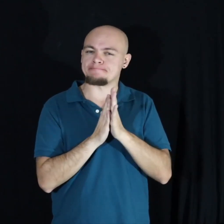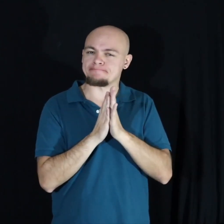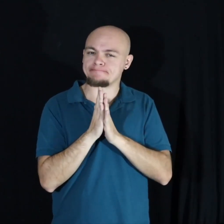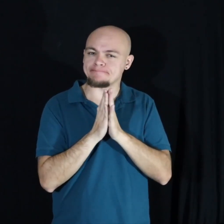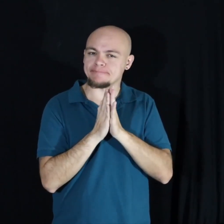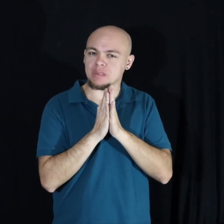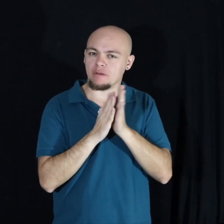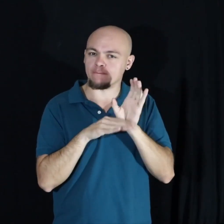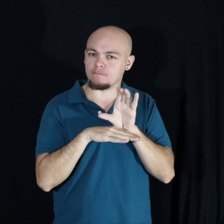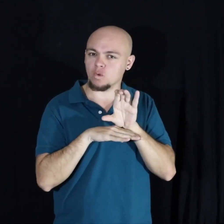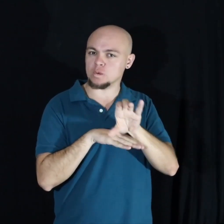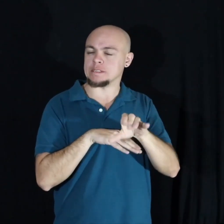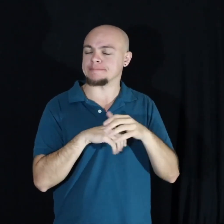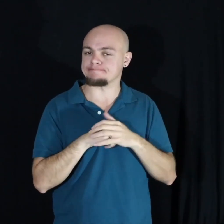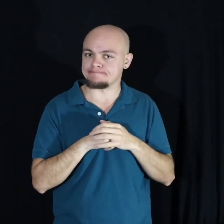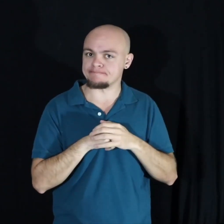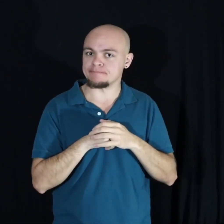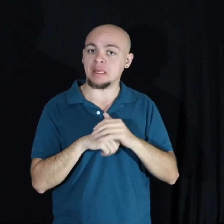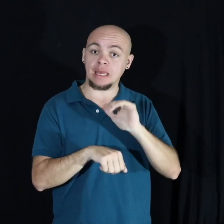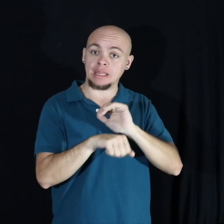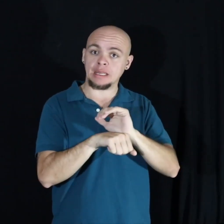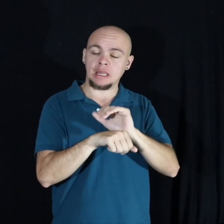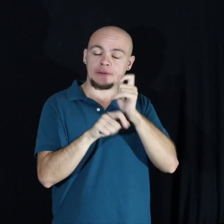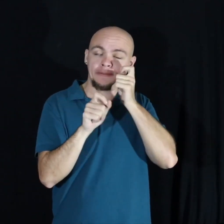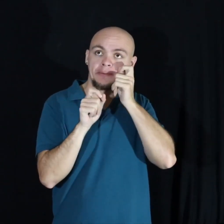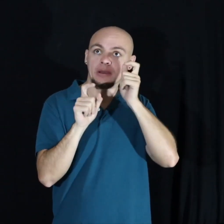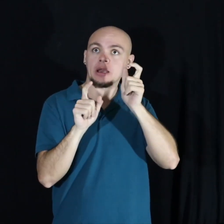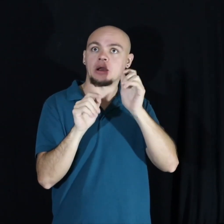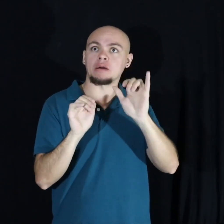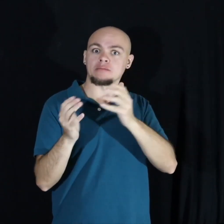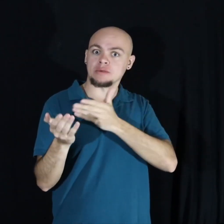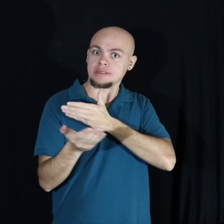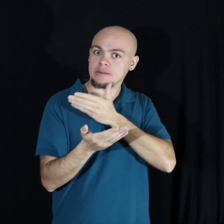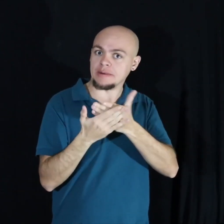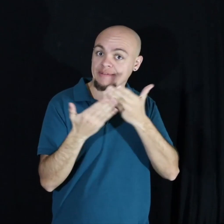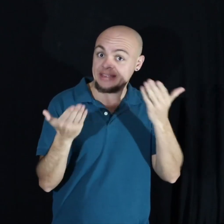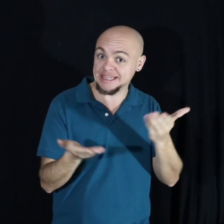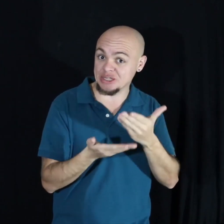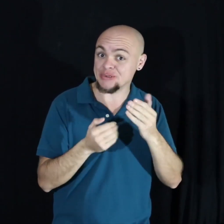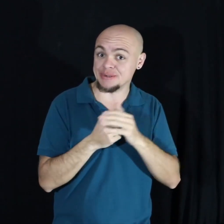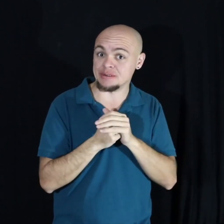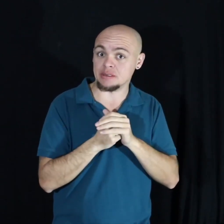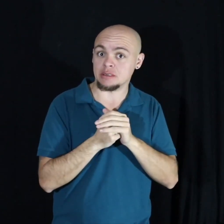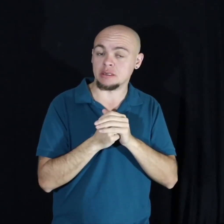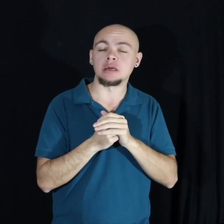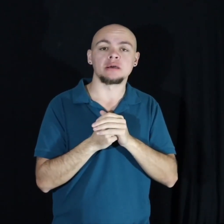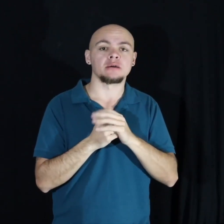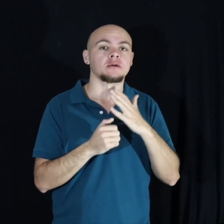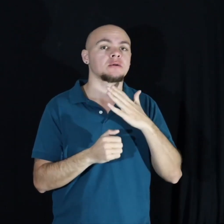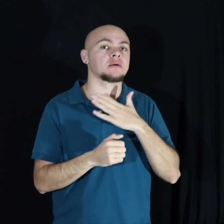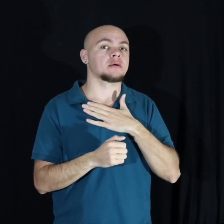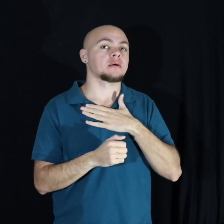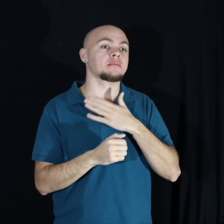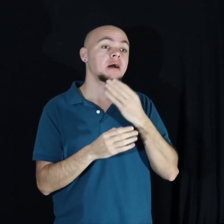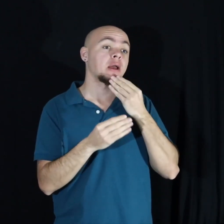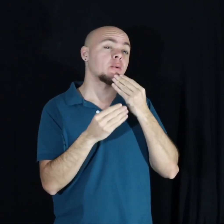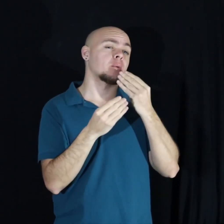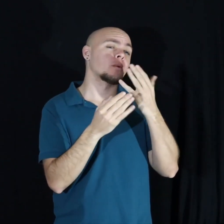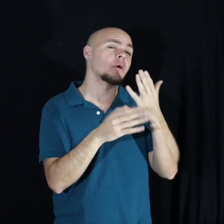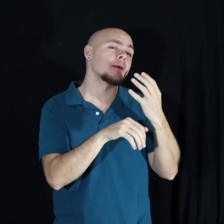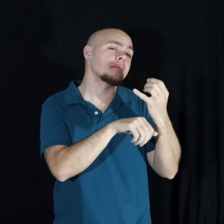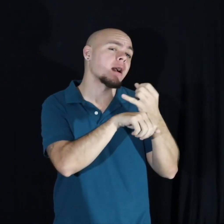It's a force that wakes me up at night. That brought me here. That when I missed my warm island